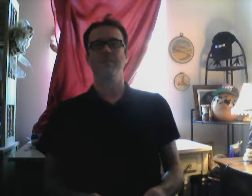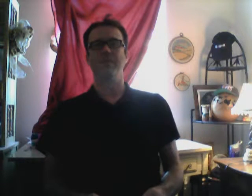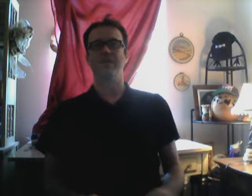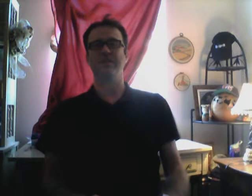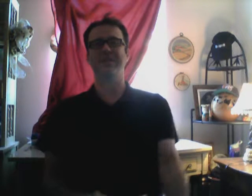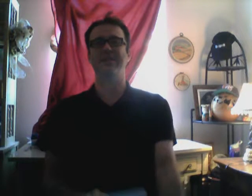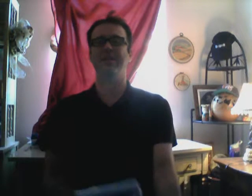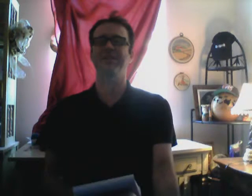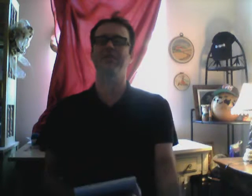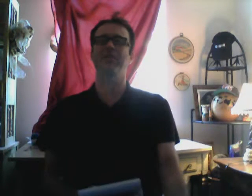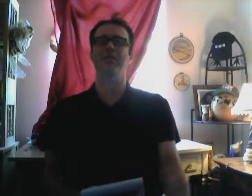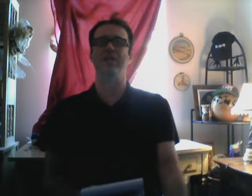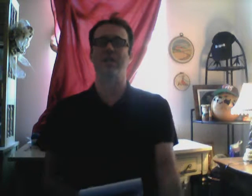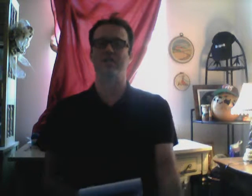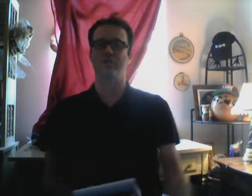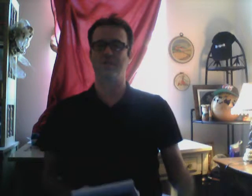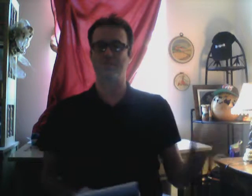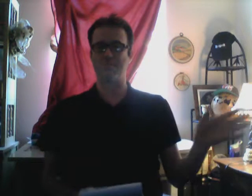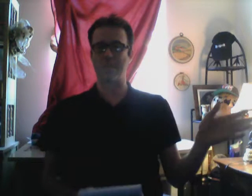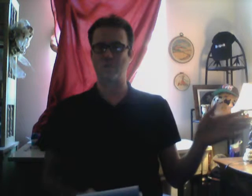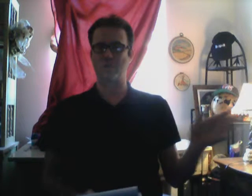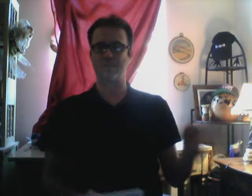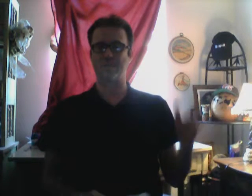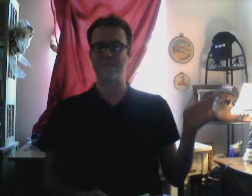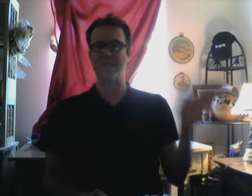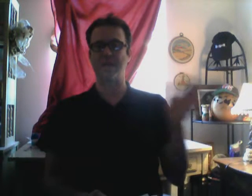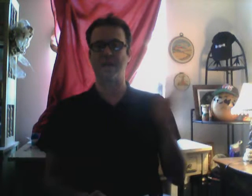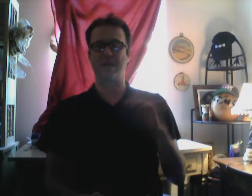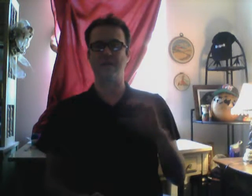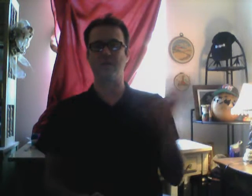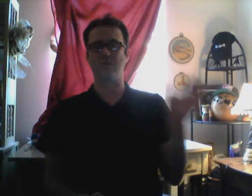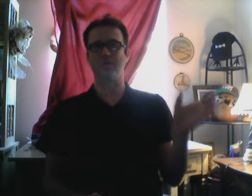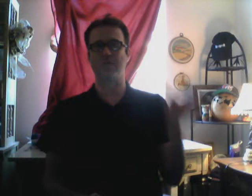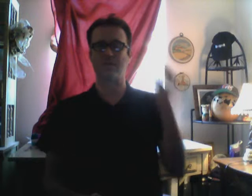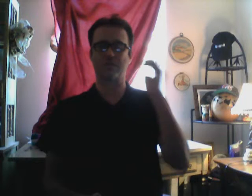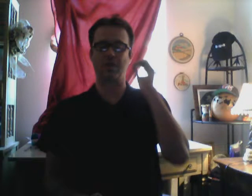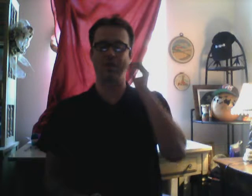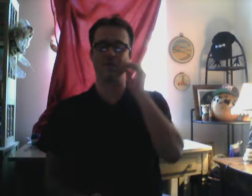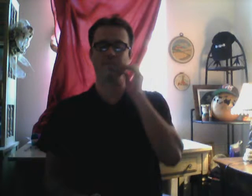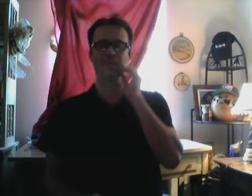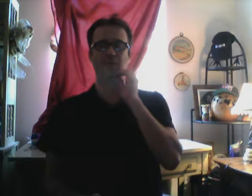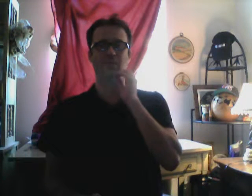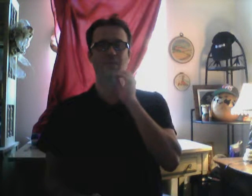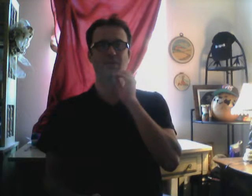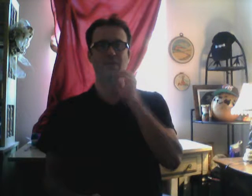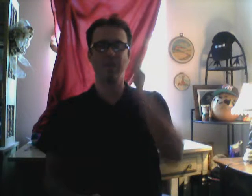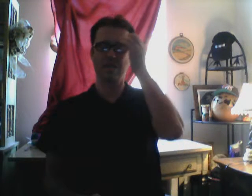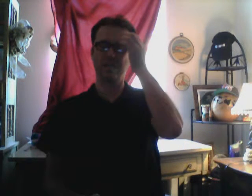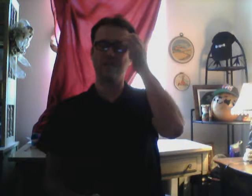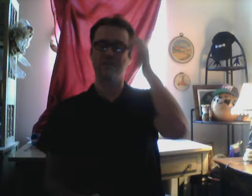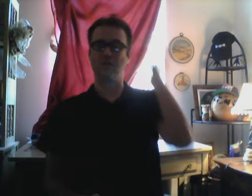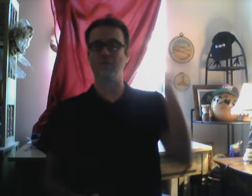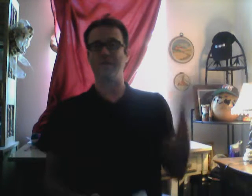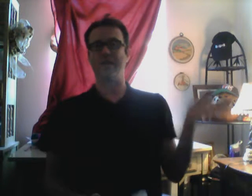Because it's a. It's all a connection. It's a matrix. The TI equals variable. So yeah.